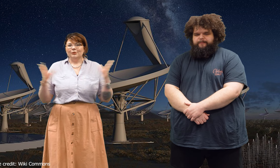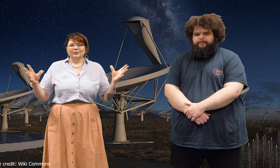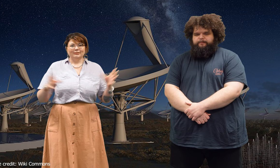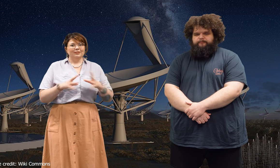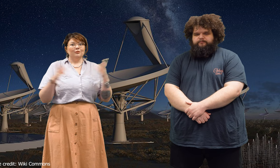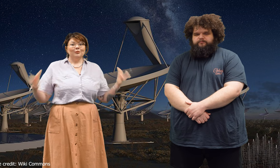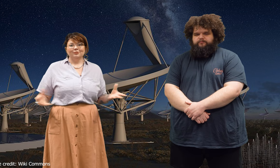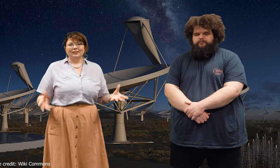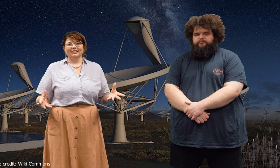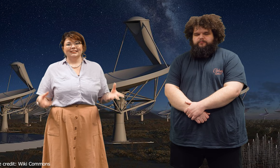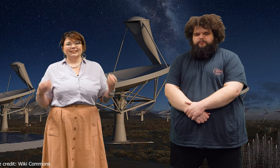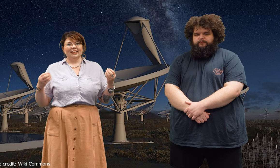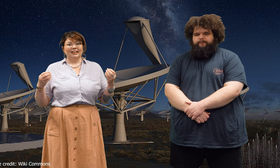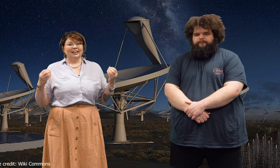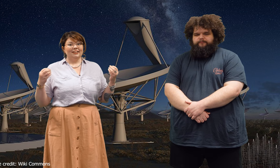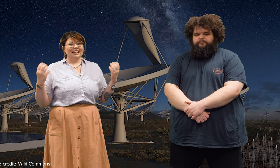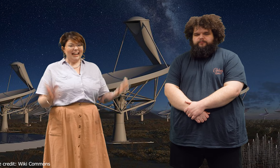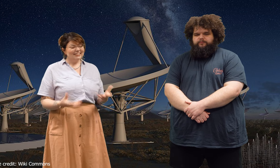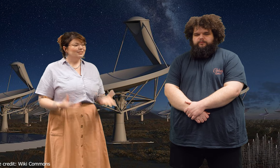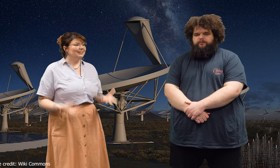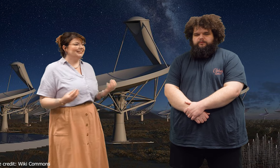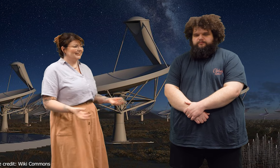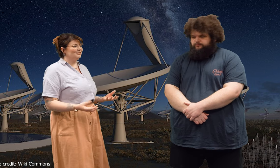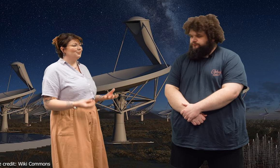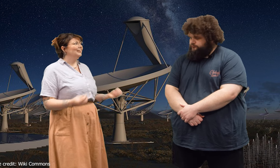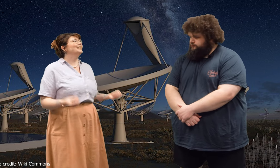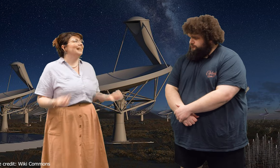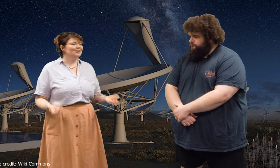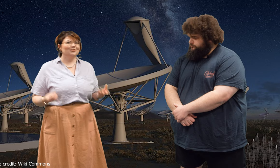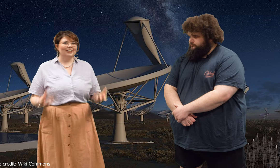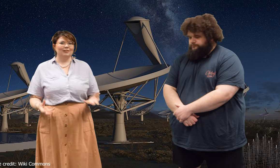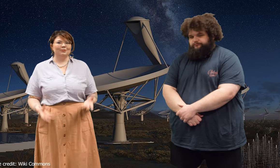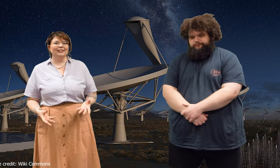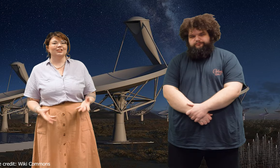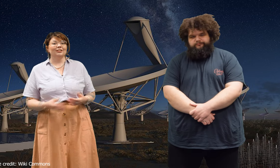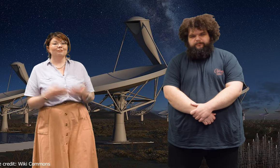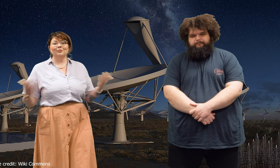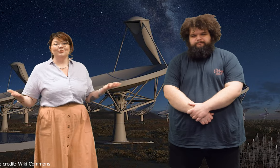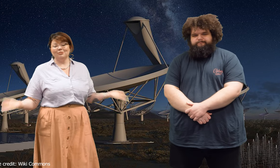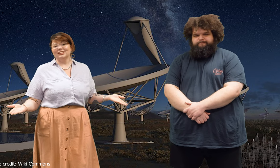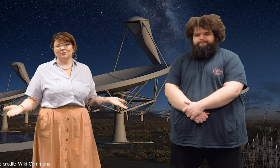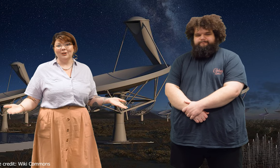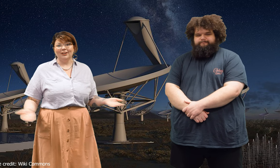course, with all of this, there has to be successful international collaboration for this to work.